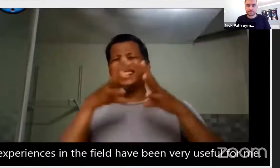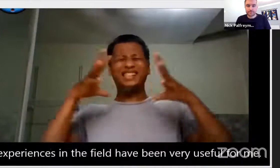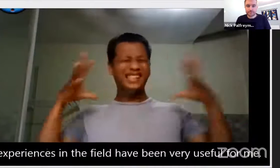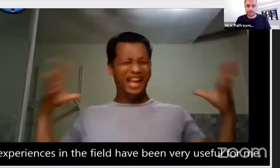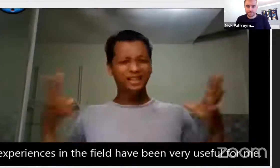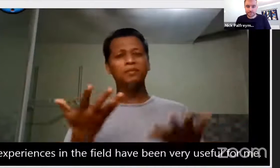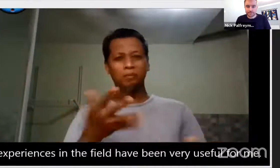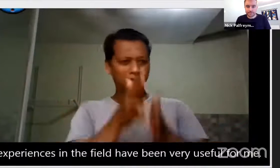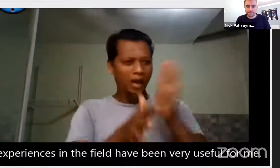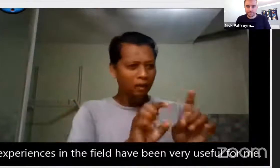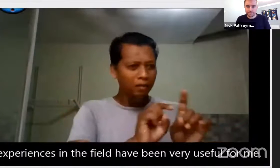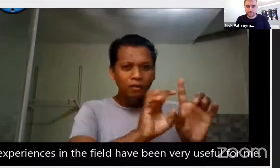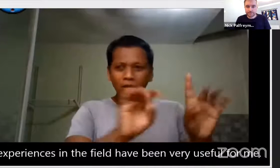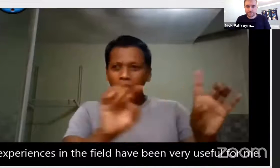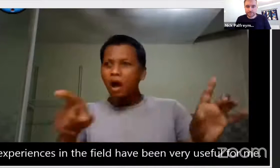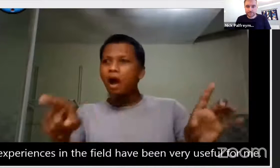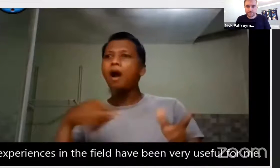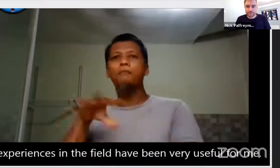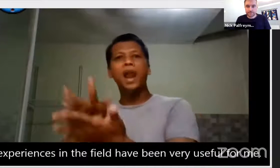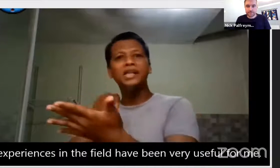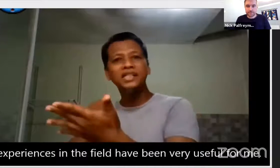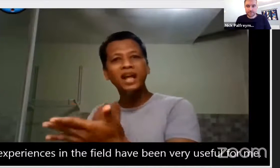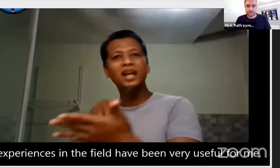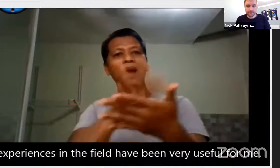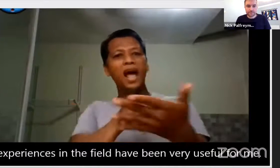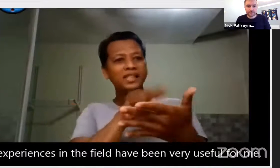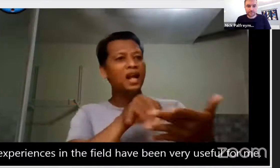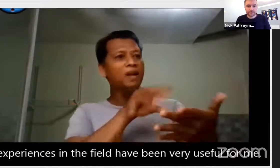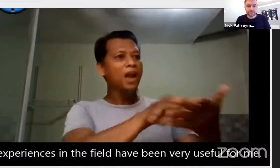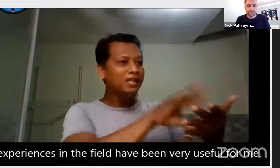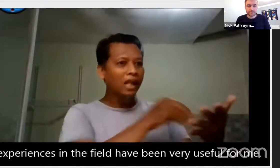My experiences in the field have been very useful for me.